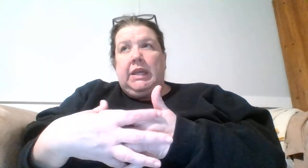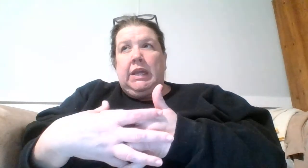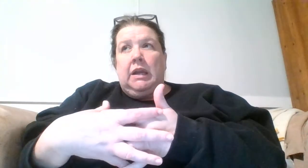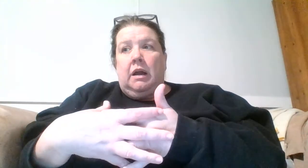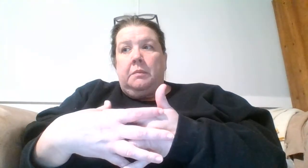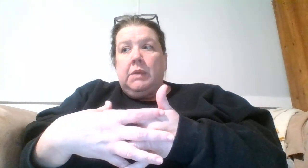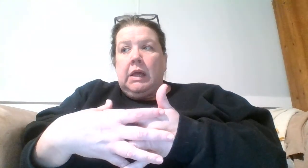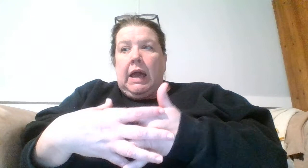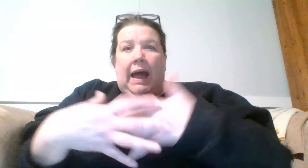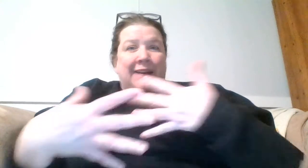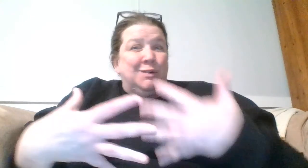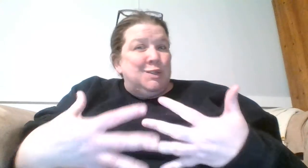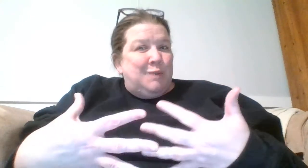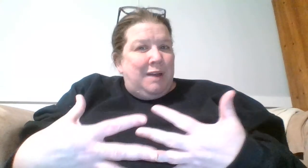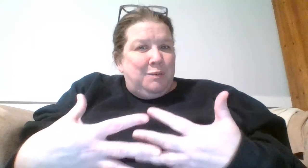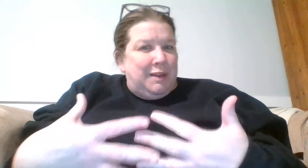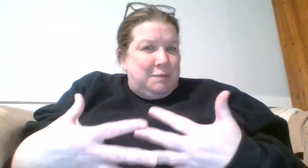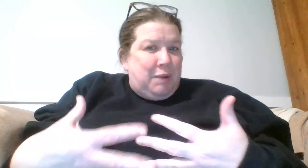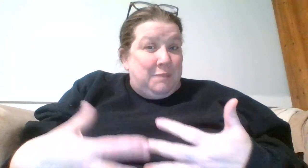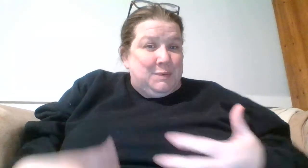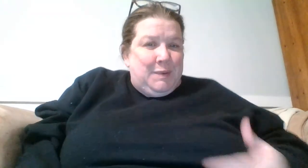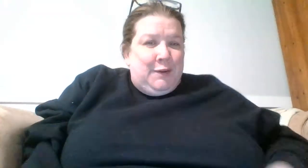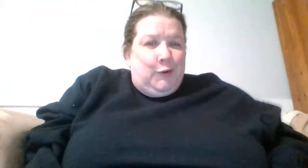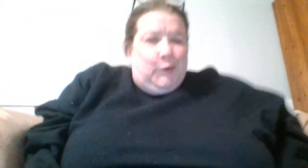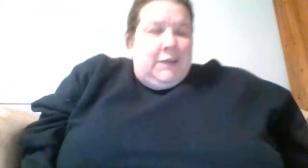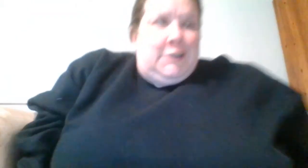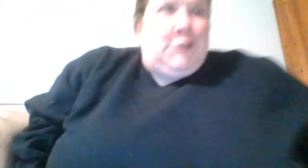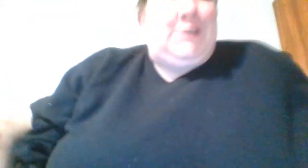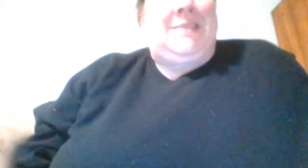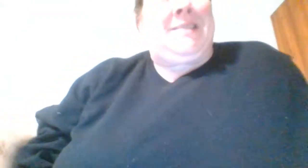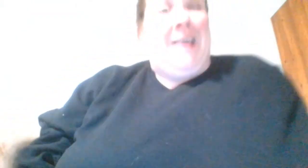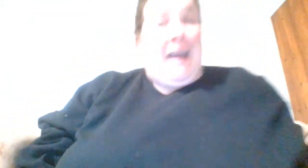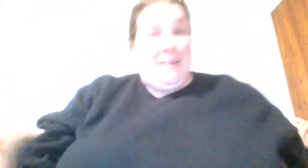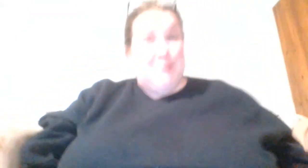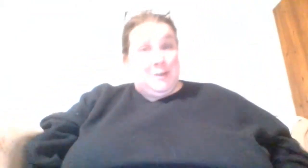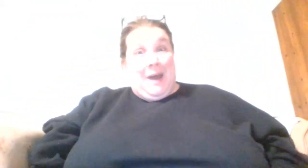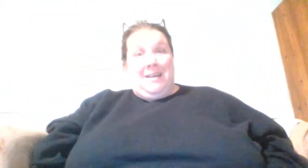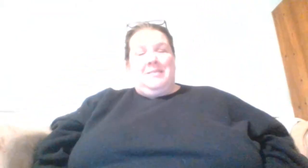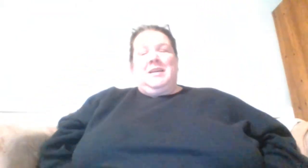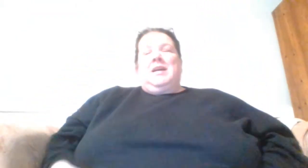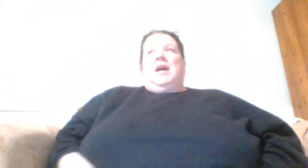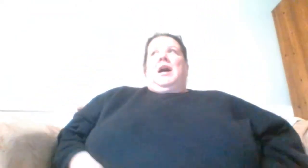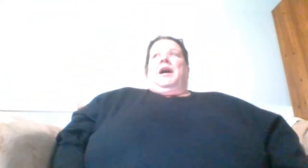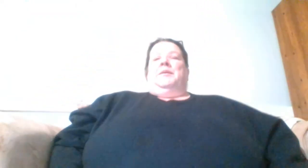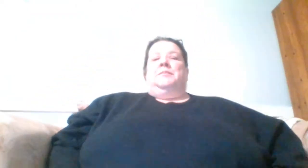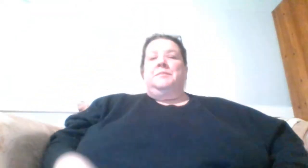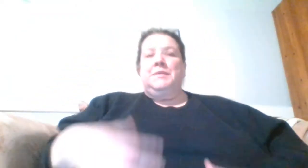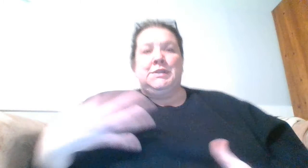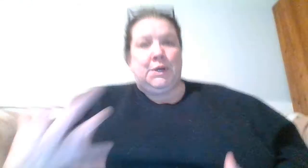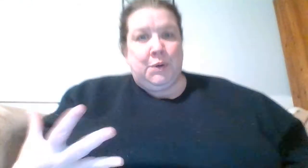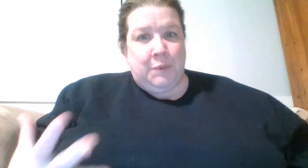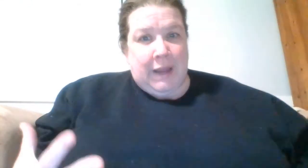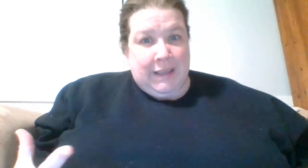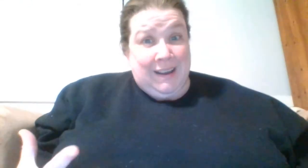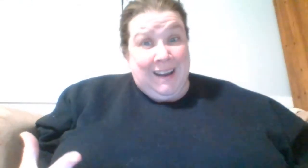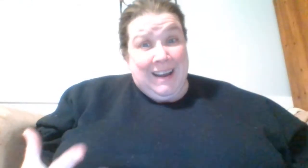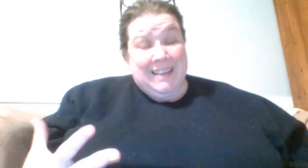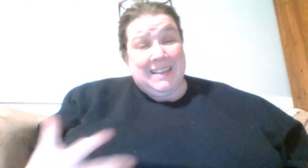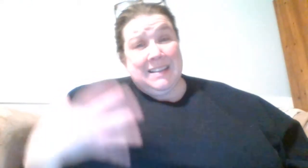heat. Um, I don't sweat. One of the problems with my neural conditions is that I don't sweat. Um, so when I get hot, that